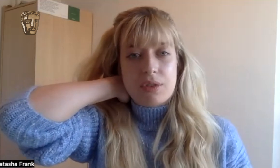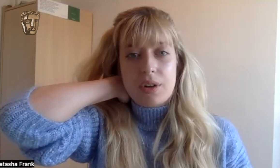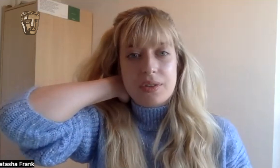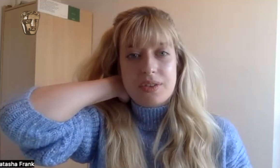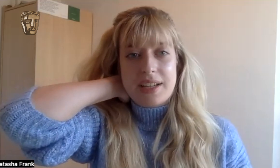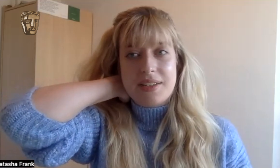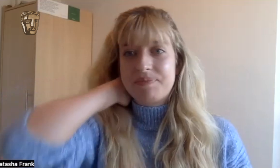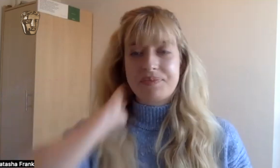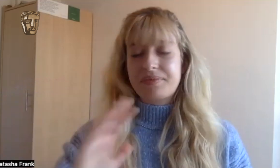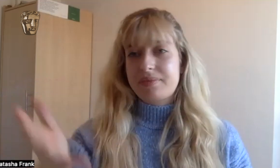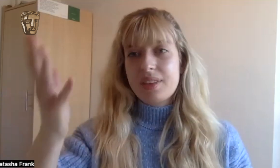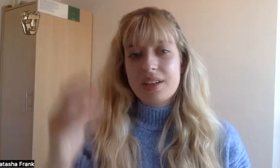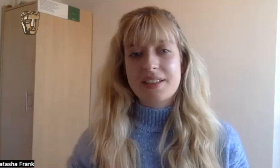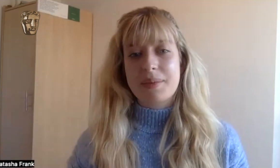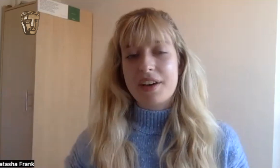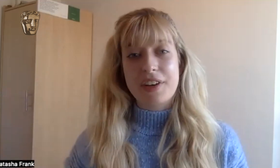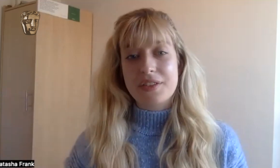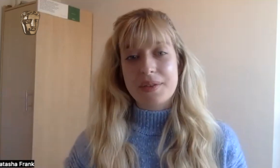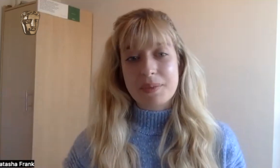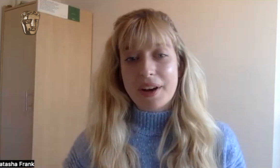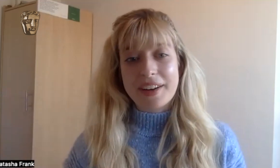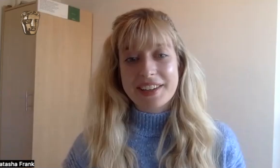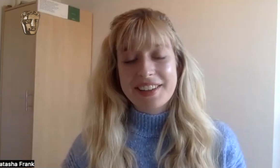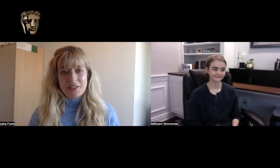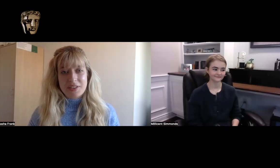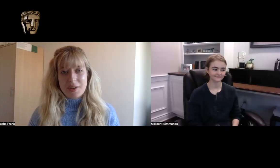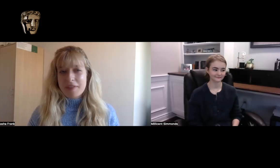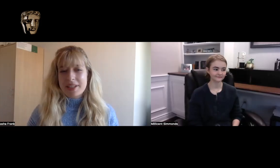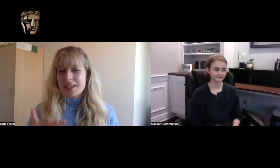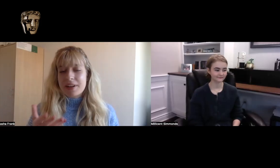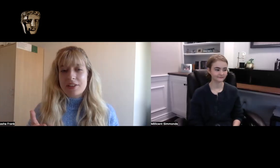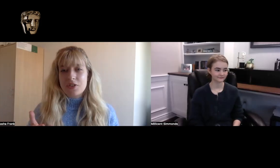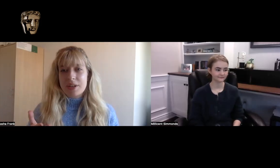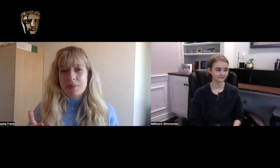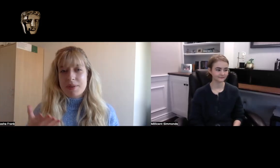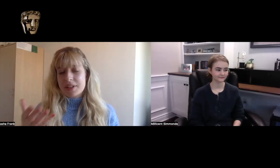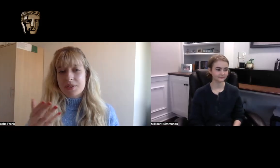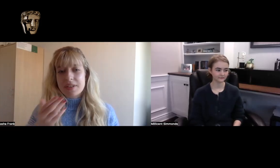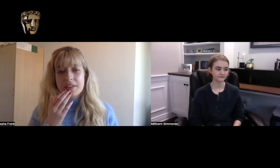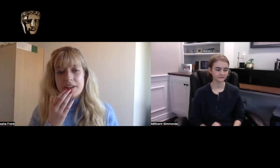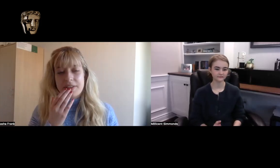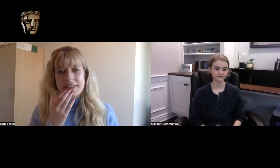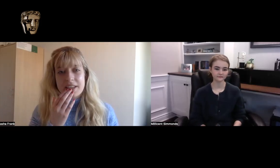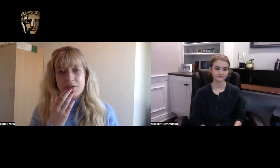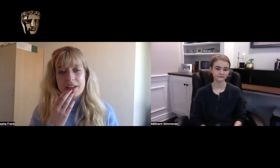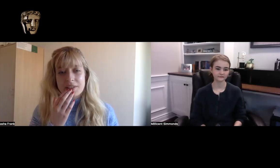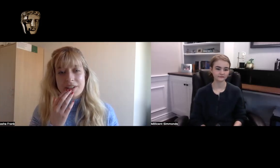roles and it's something I find so inspiring. Do you have a particular relationship with music yourself? I read that you really like the Red Hot